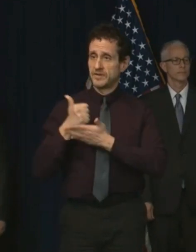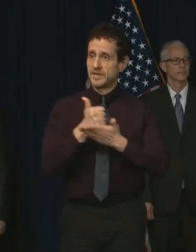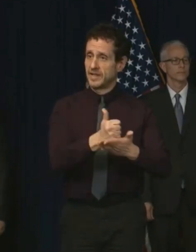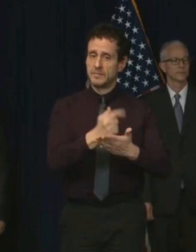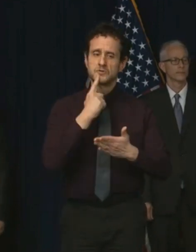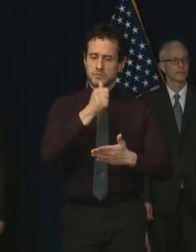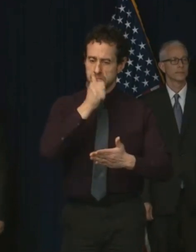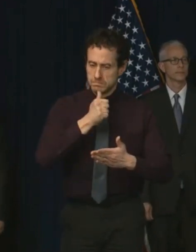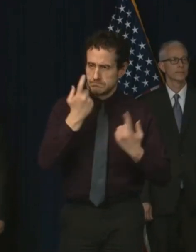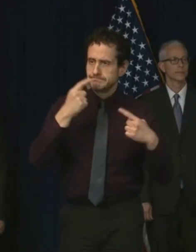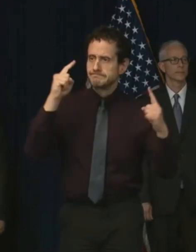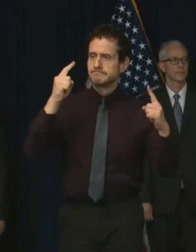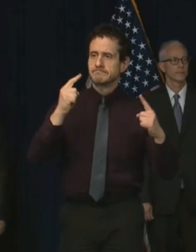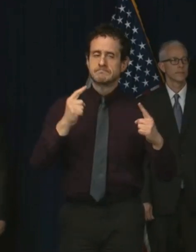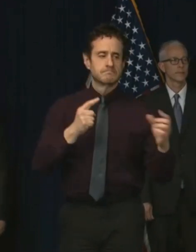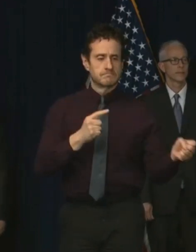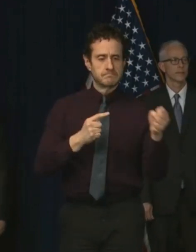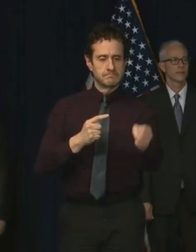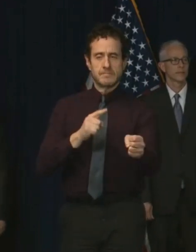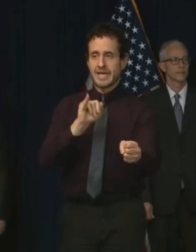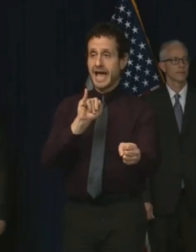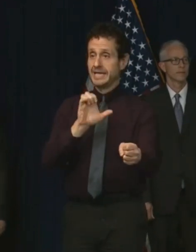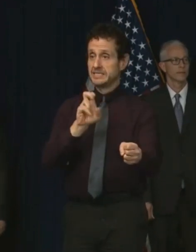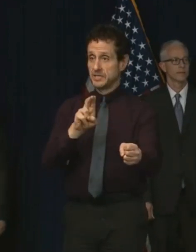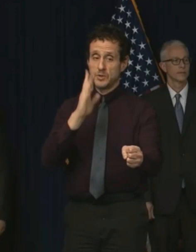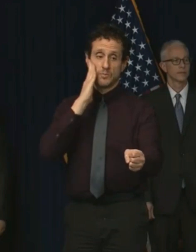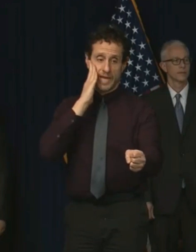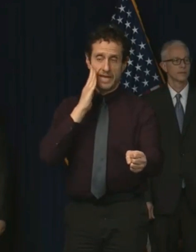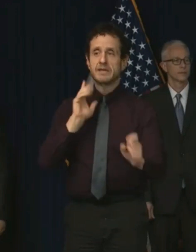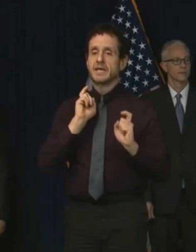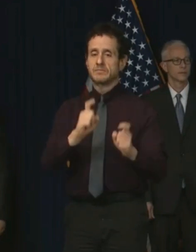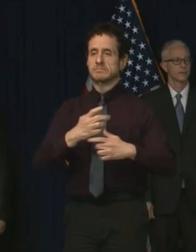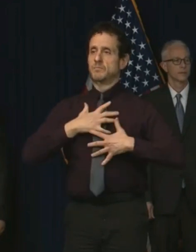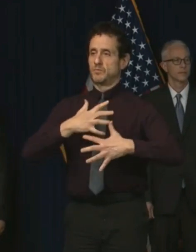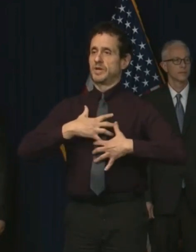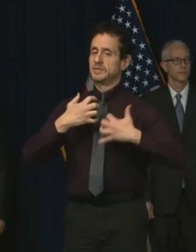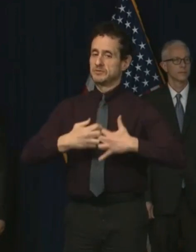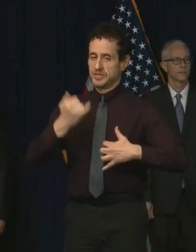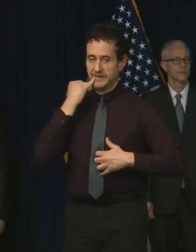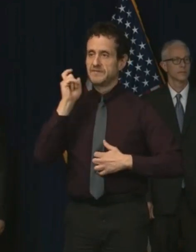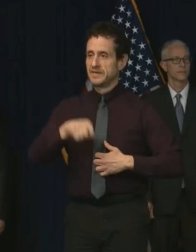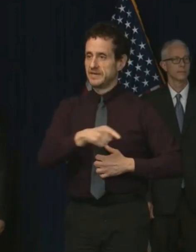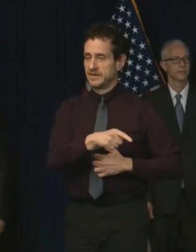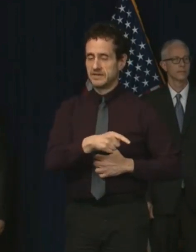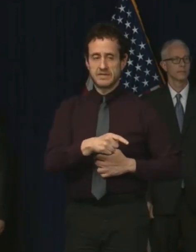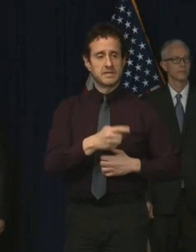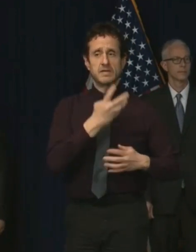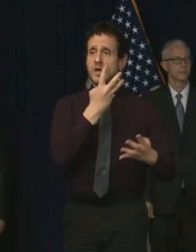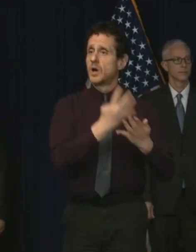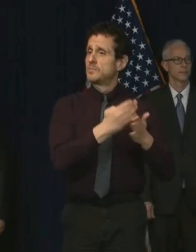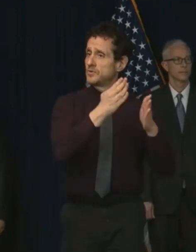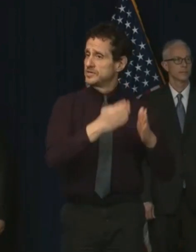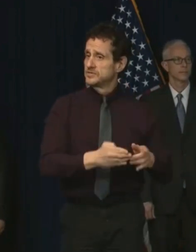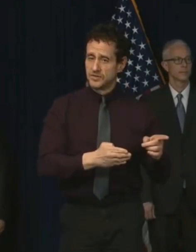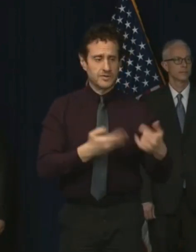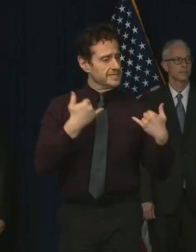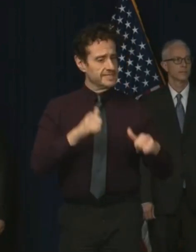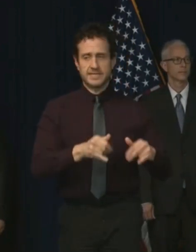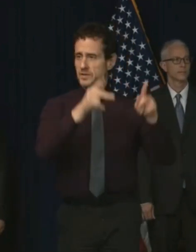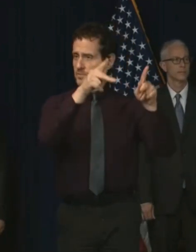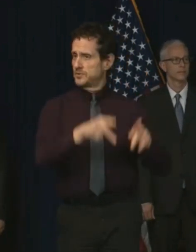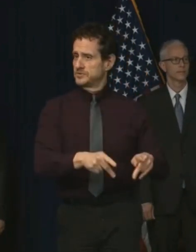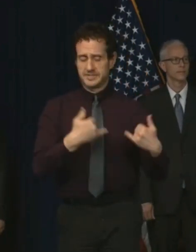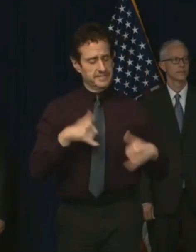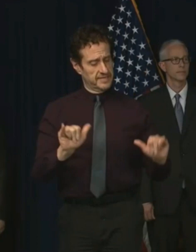including an ICU bed and a ventilator if necessary. An incarcerated person is a person